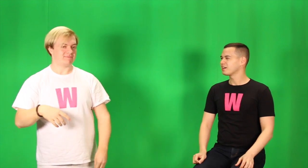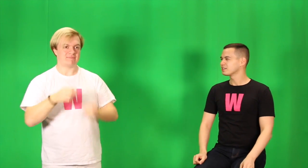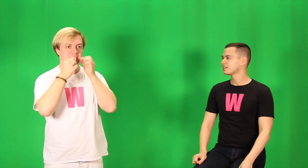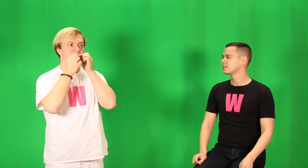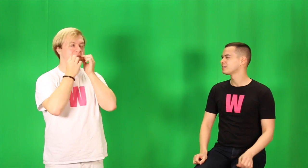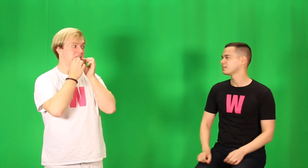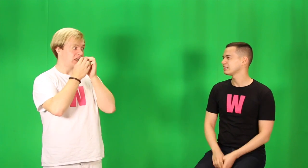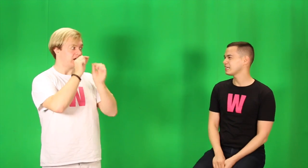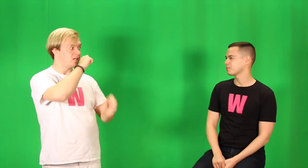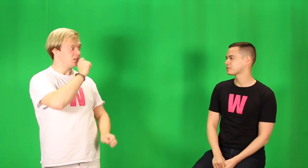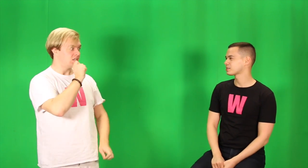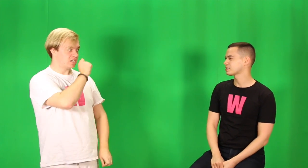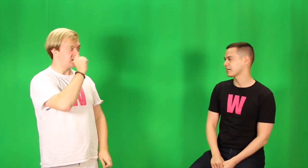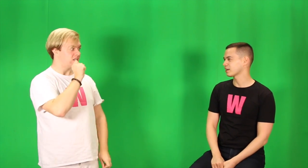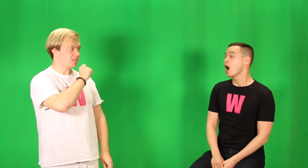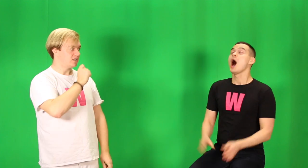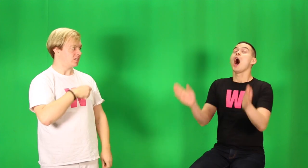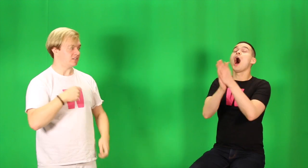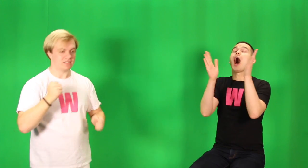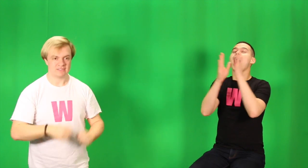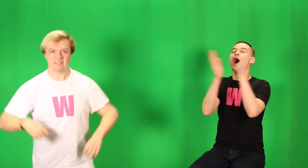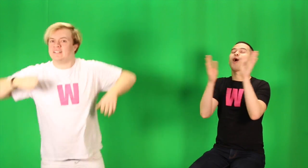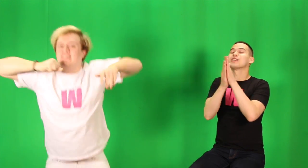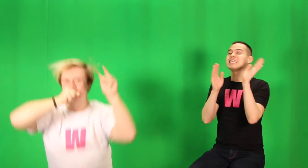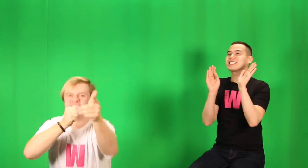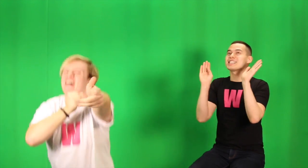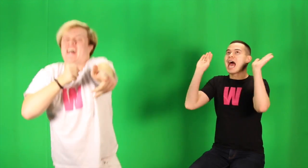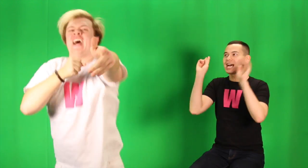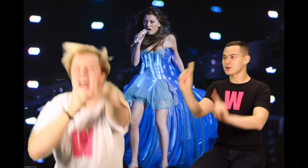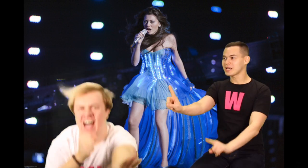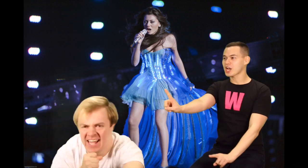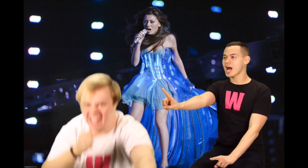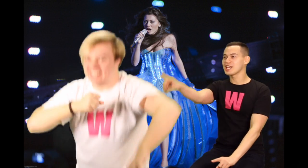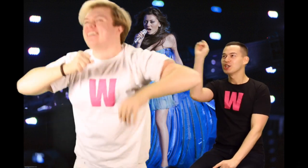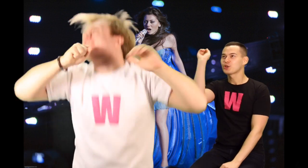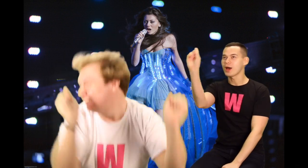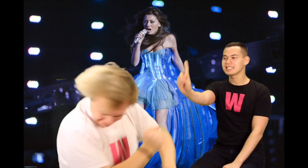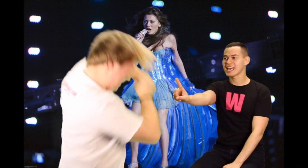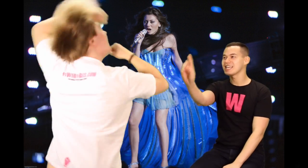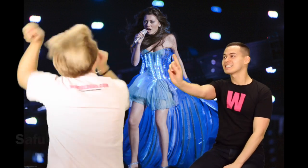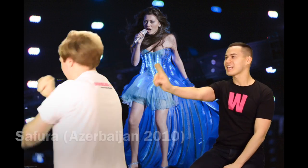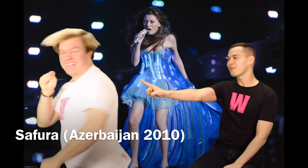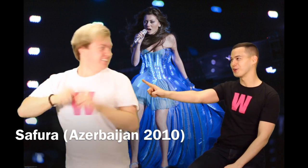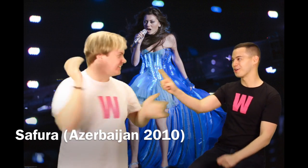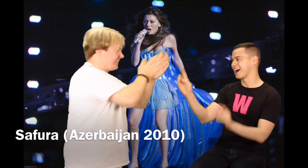lipstick. Oh, this is Azerbaijan 2010 Safura.